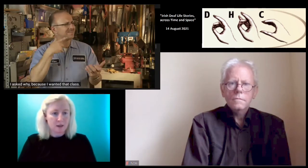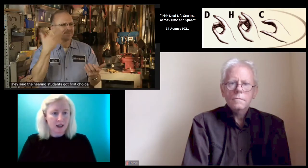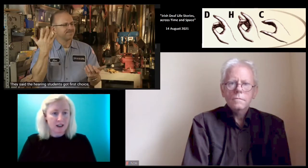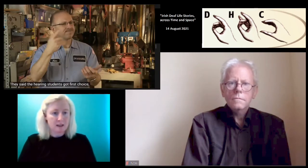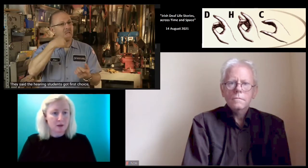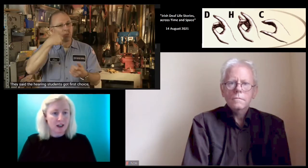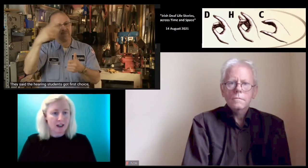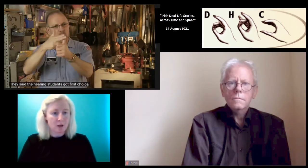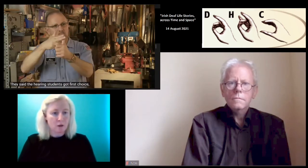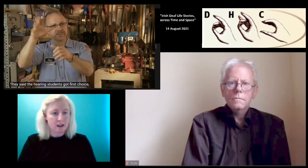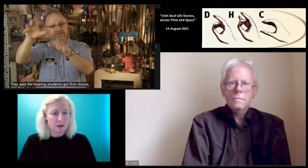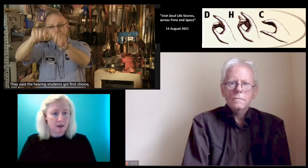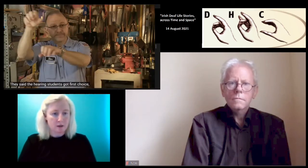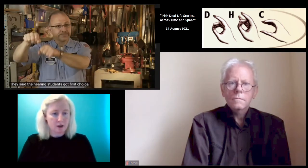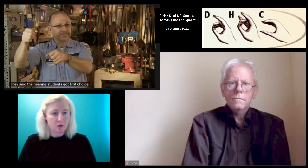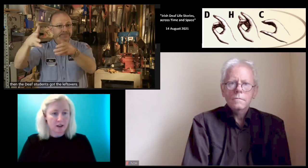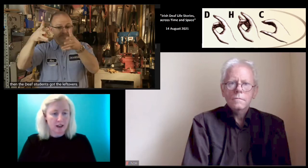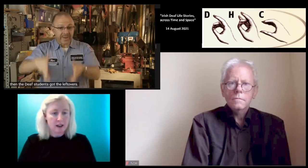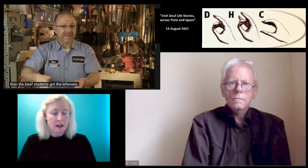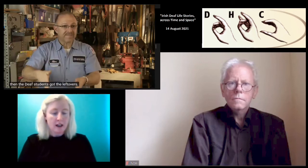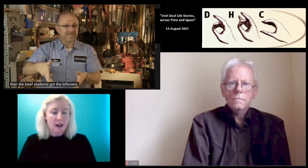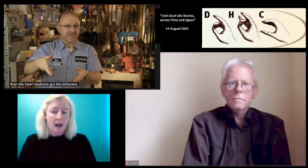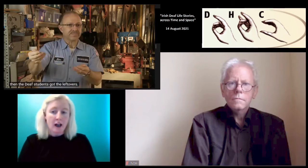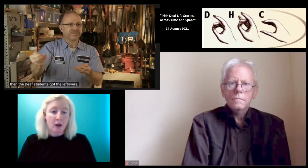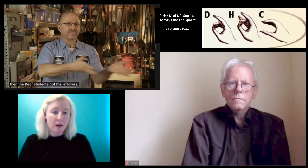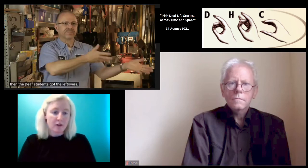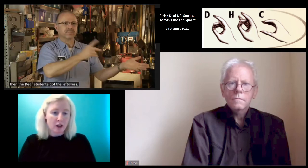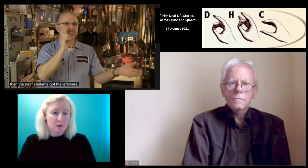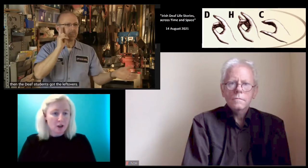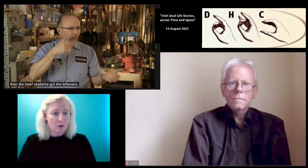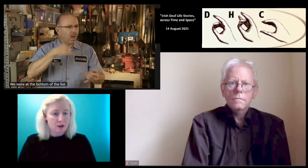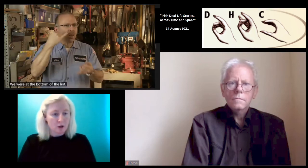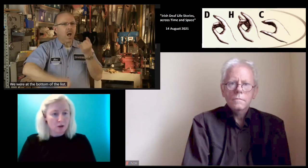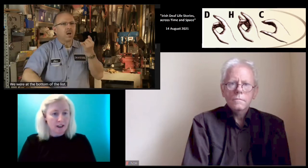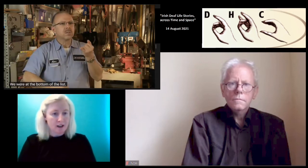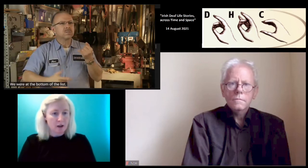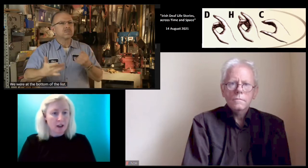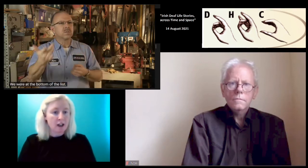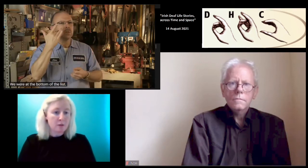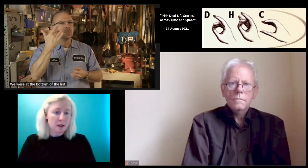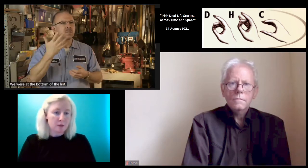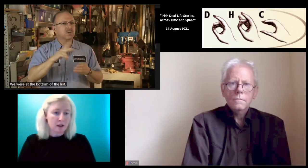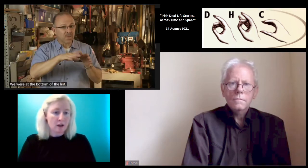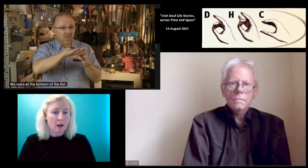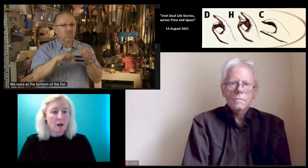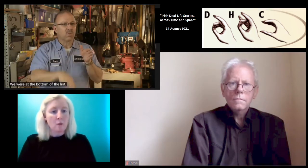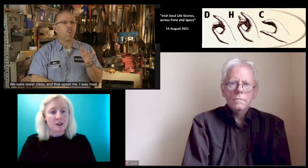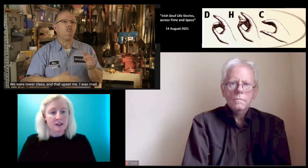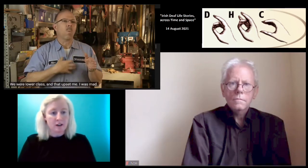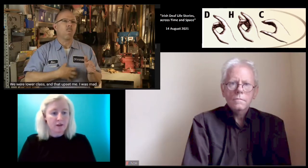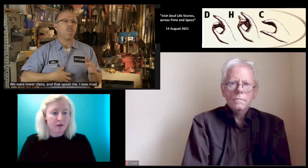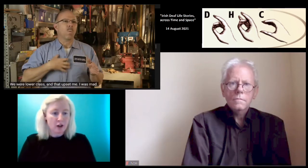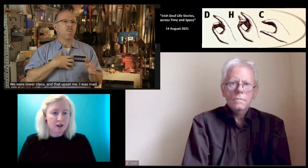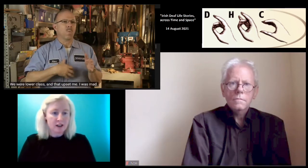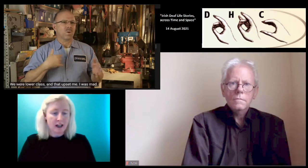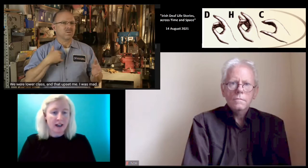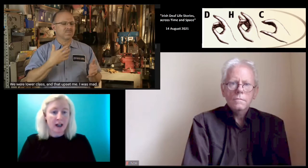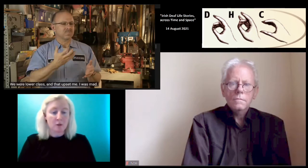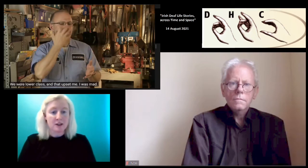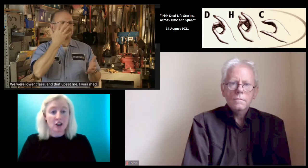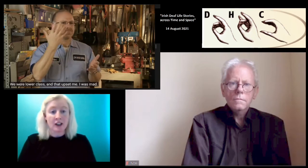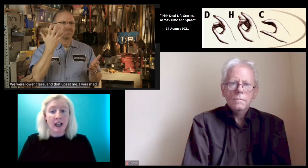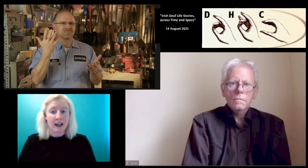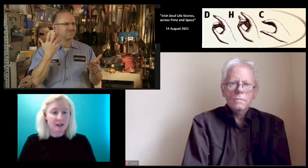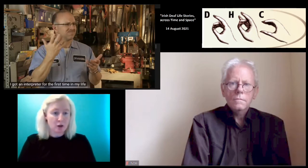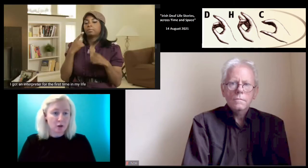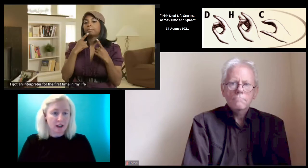full mechanics, but I had wanted to be able to do that. However, I was always told that hearing people were served first